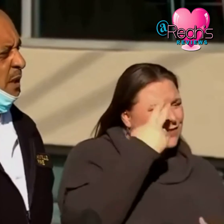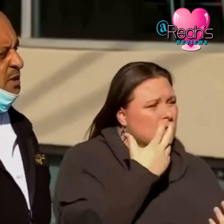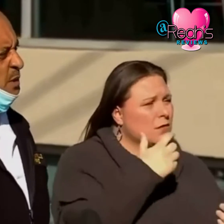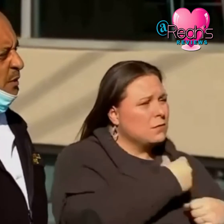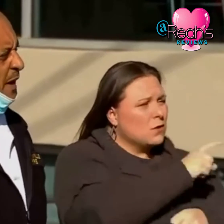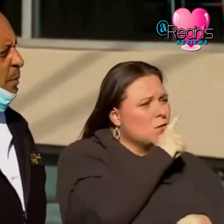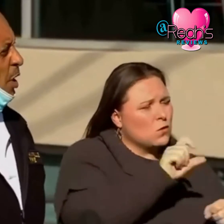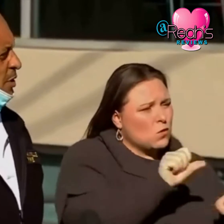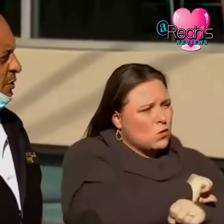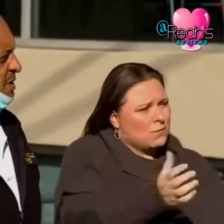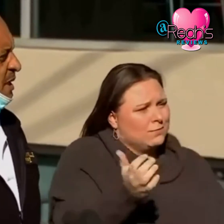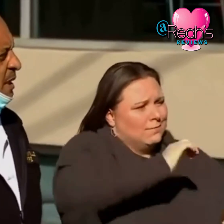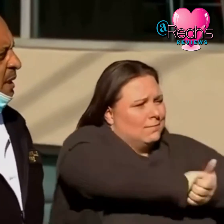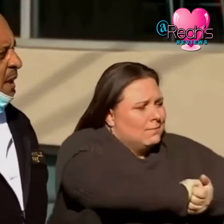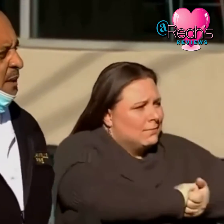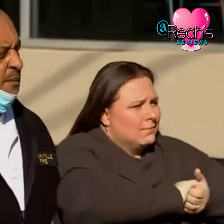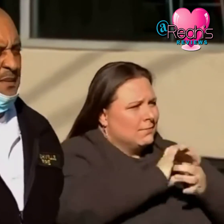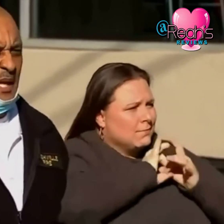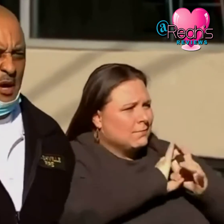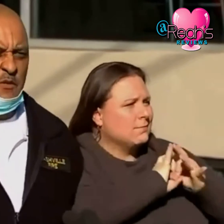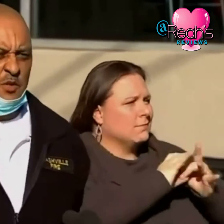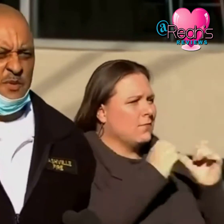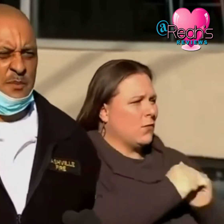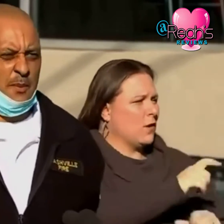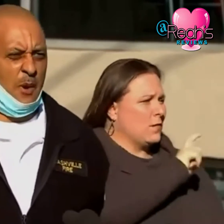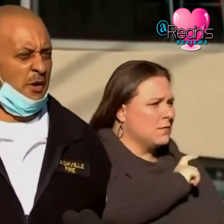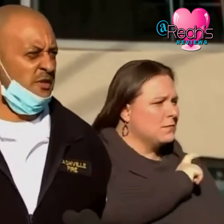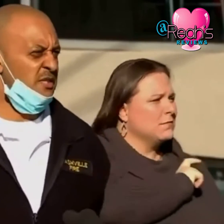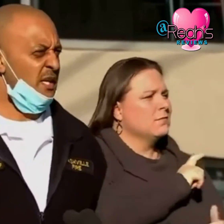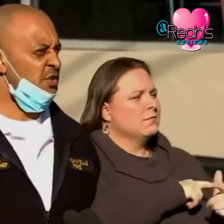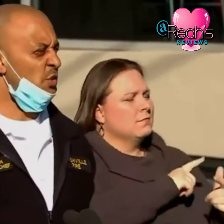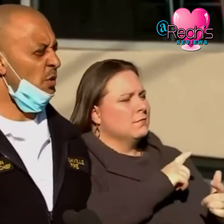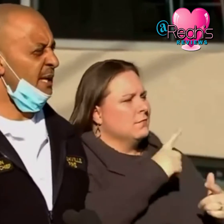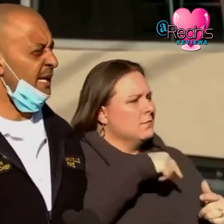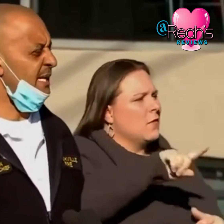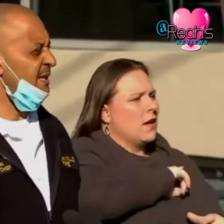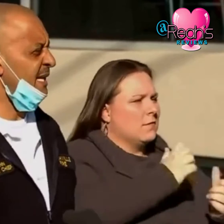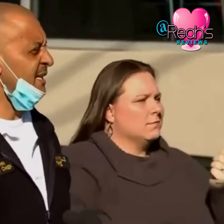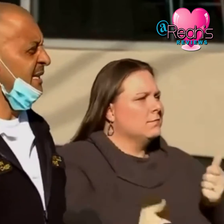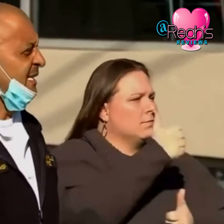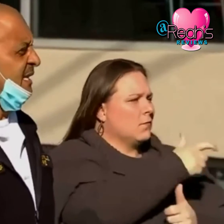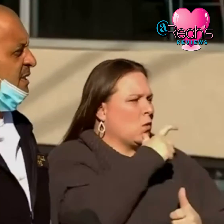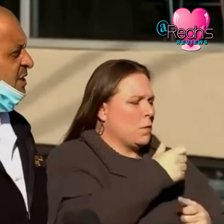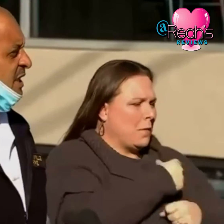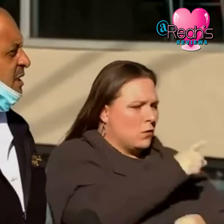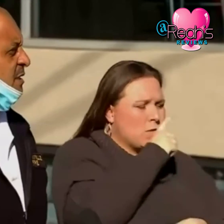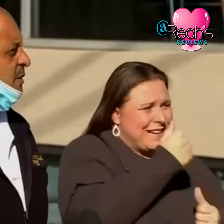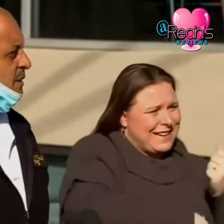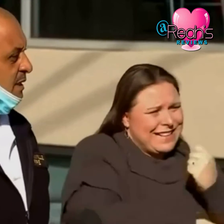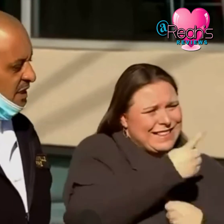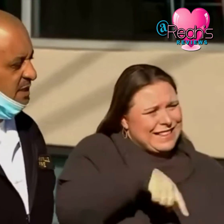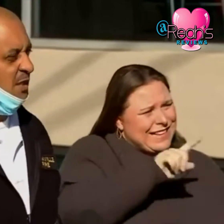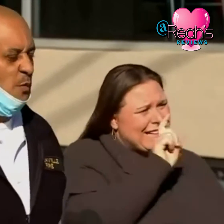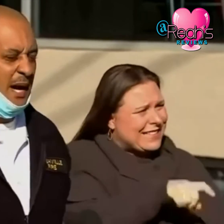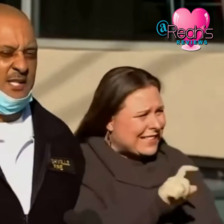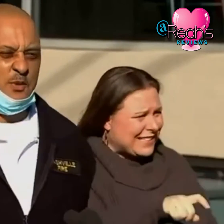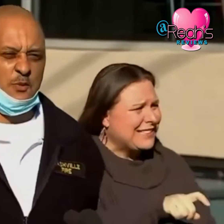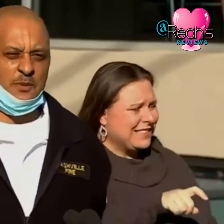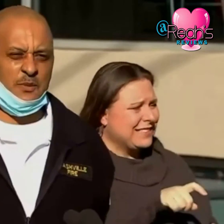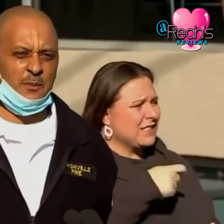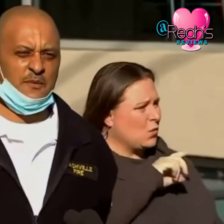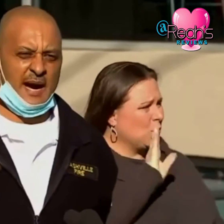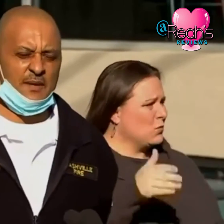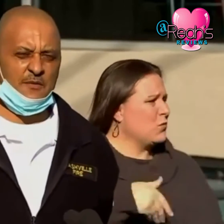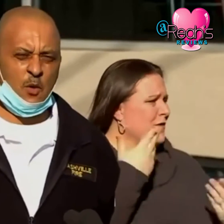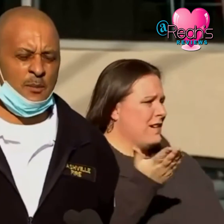are working closely with our partners uh law enforcement partners they ensure that anything that they need logistics logistic wise